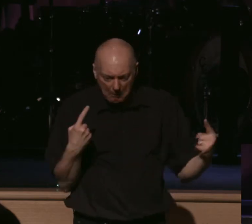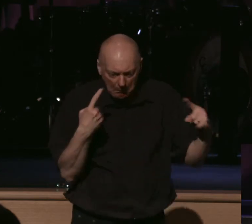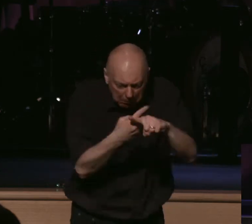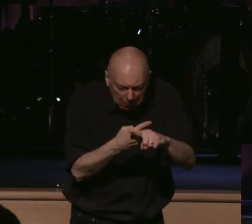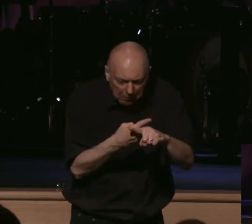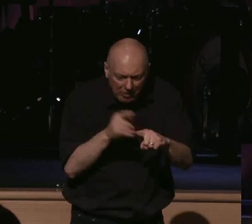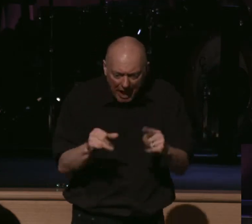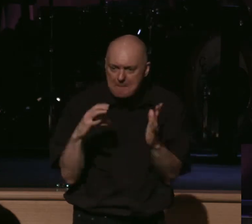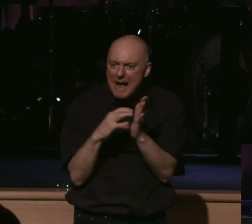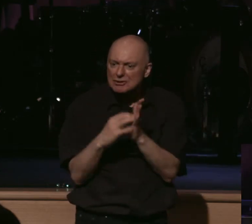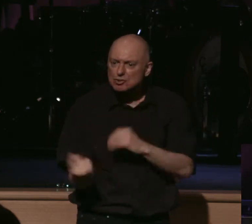our passage today.